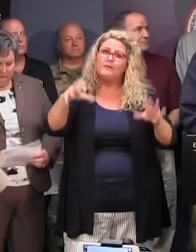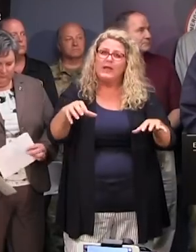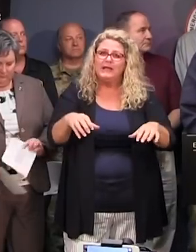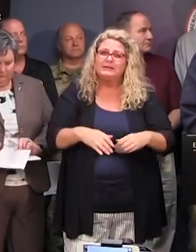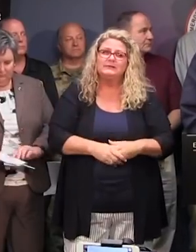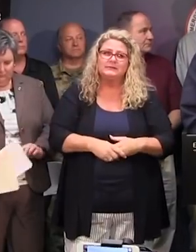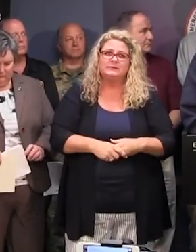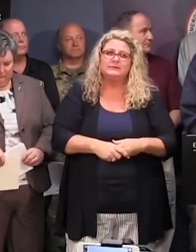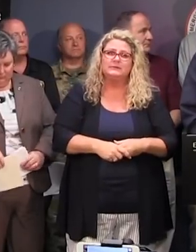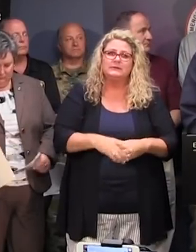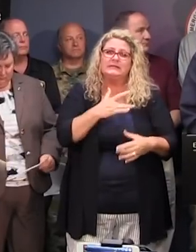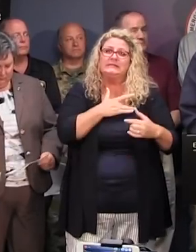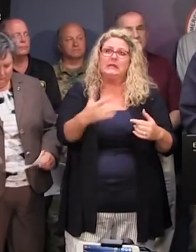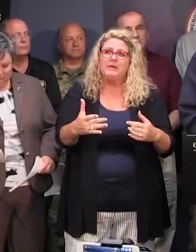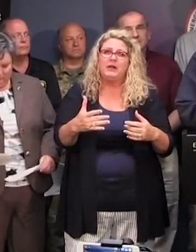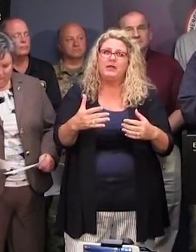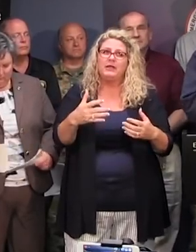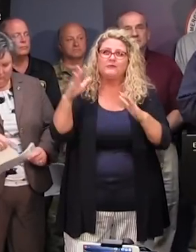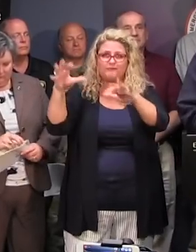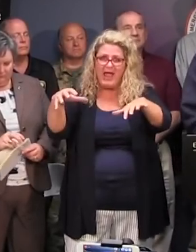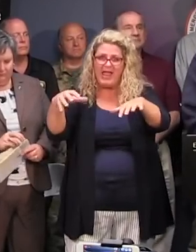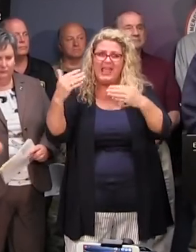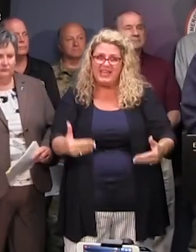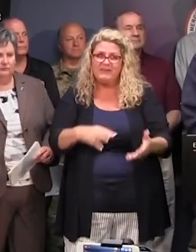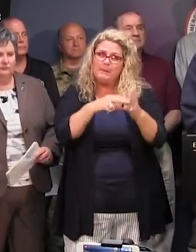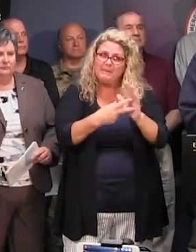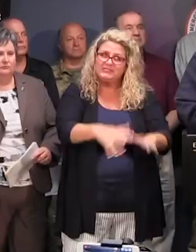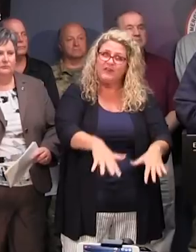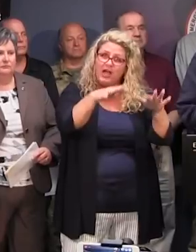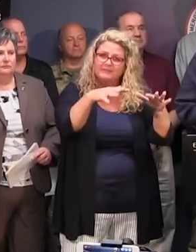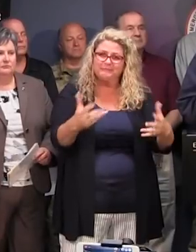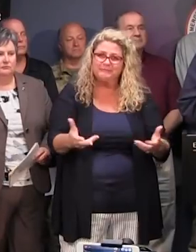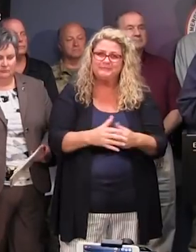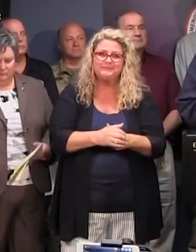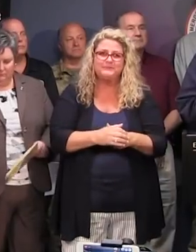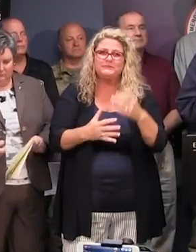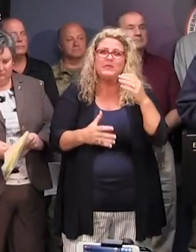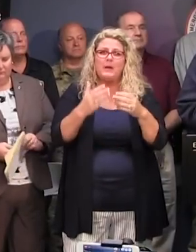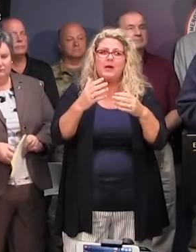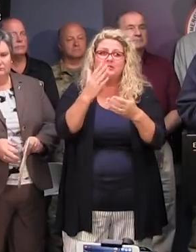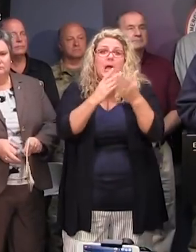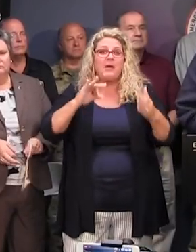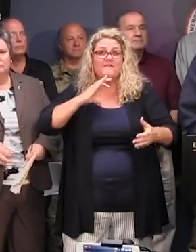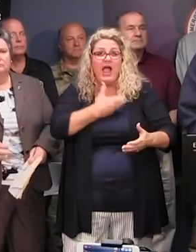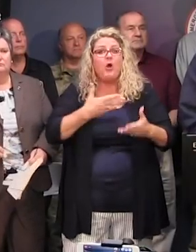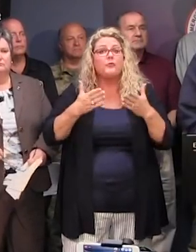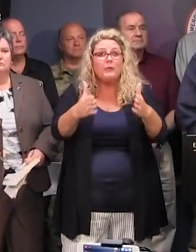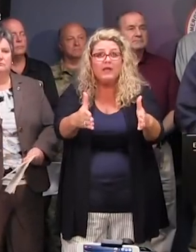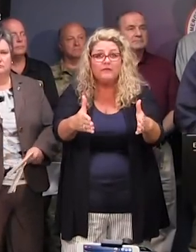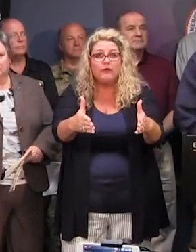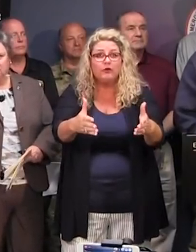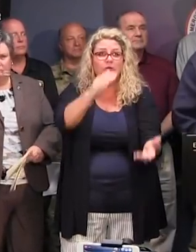and that typically means a lot of flooding, even though it has been explained that some of our rivers are low right now because